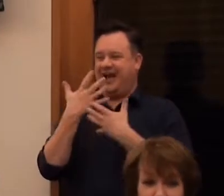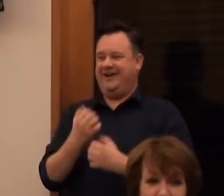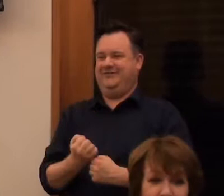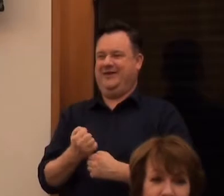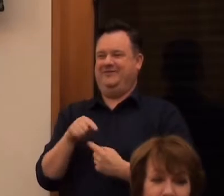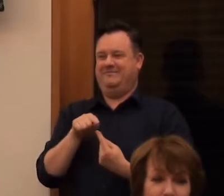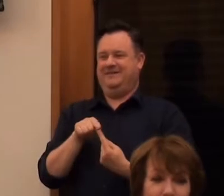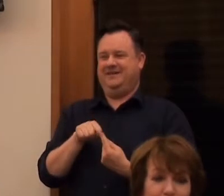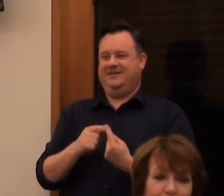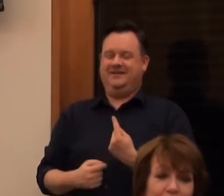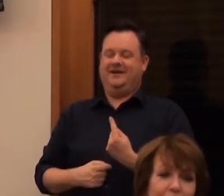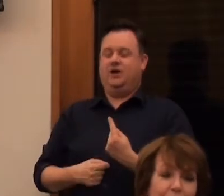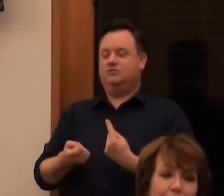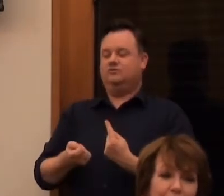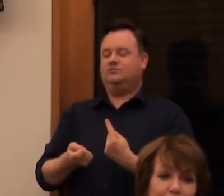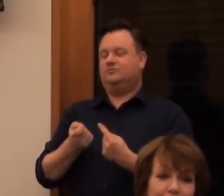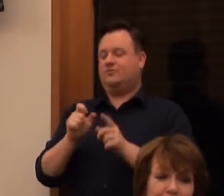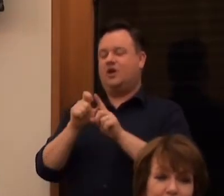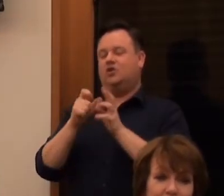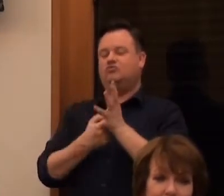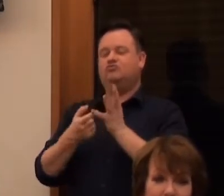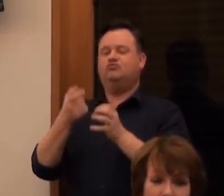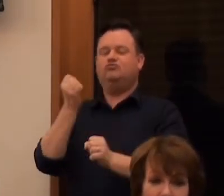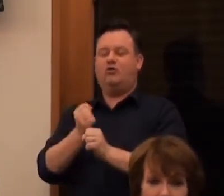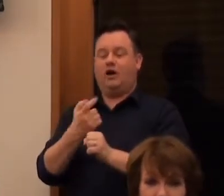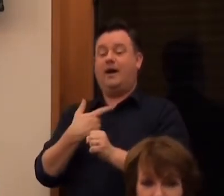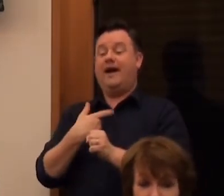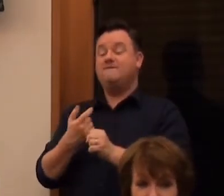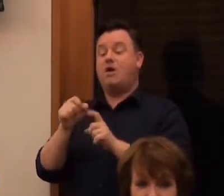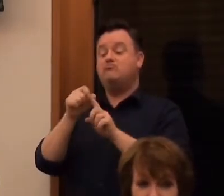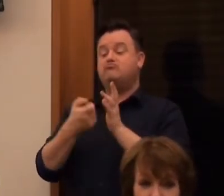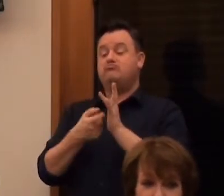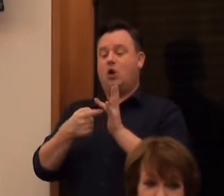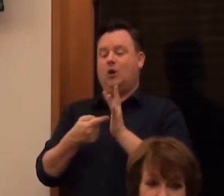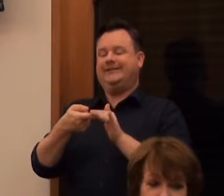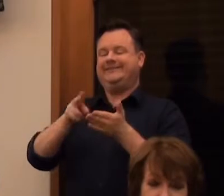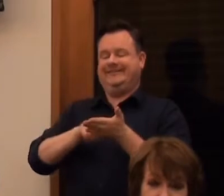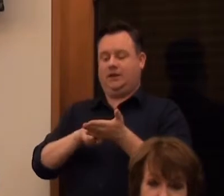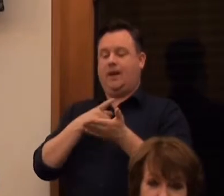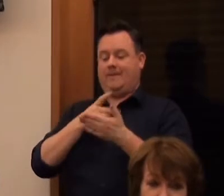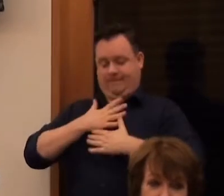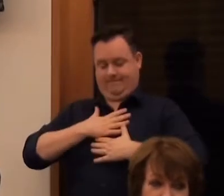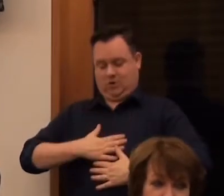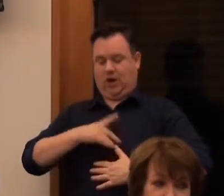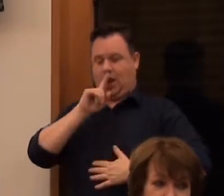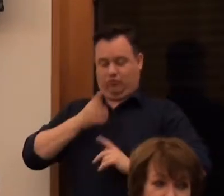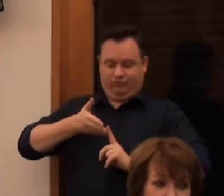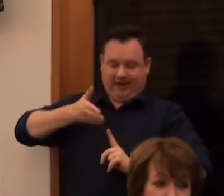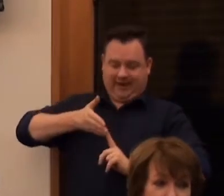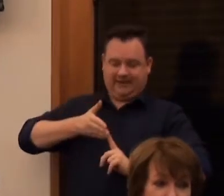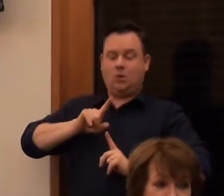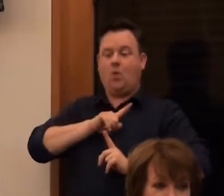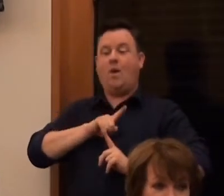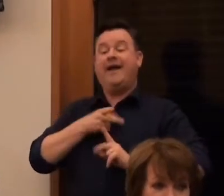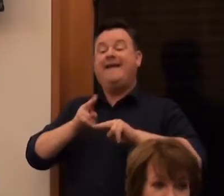of drug that had all the proteins in milk but the body couldn't recognise it at milk so you couldn't have an anaphylactic